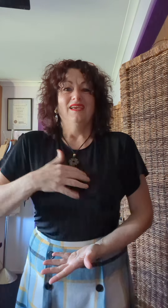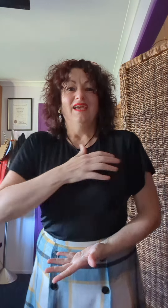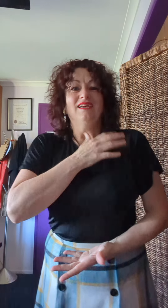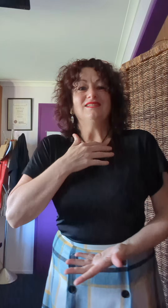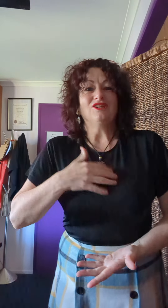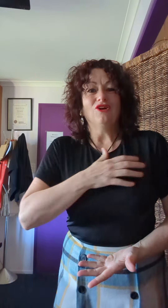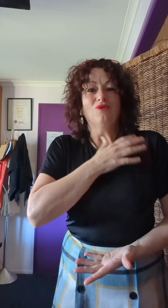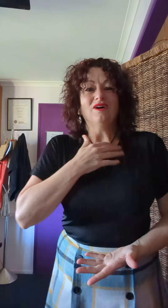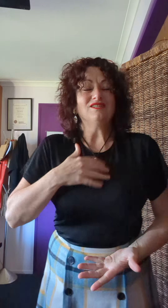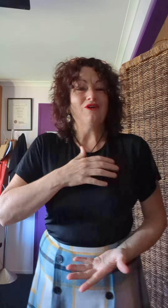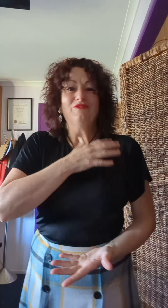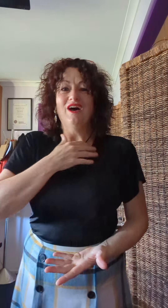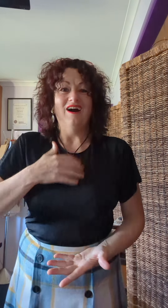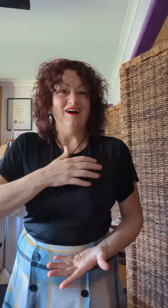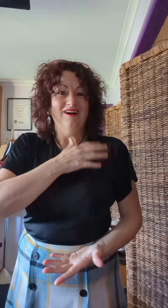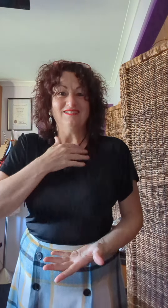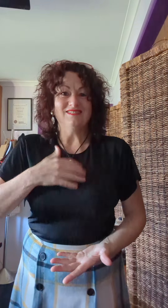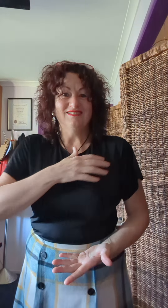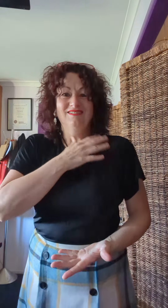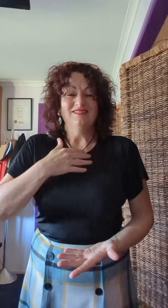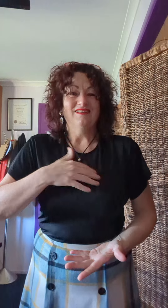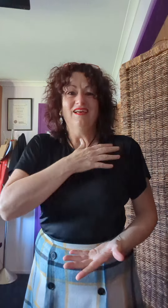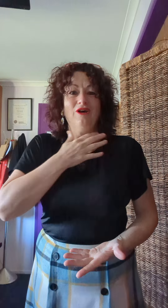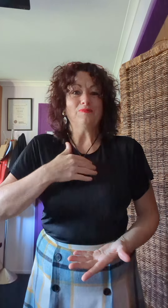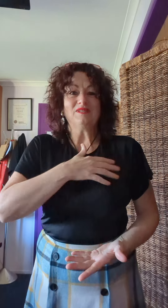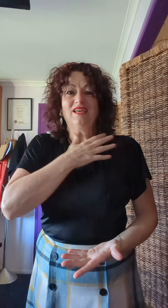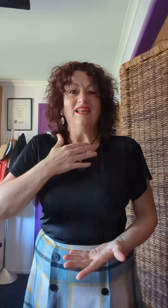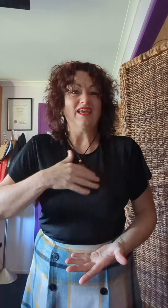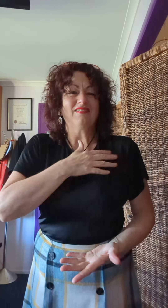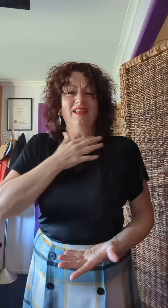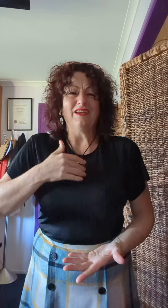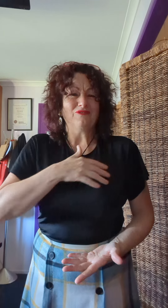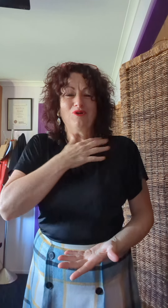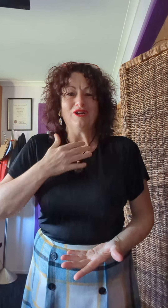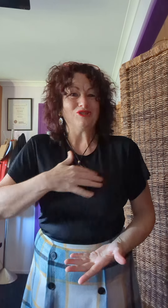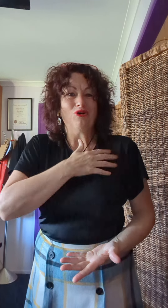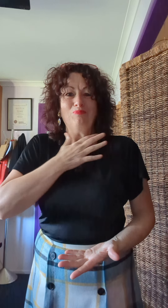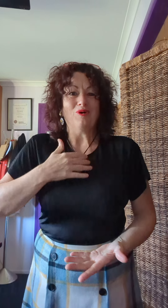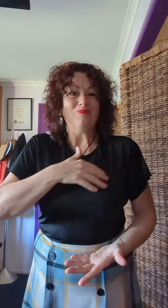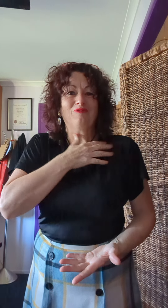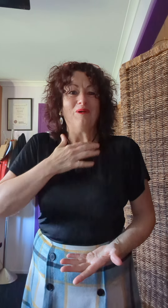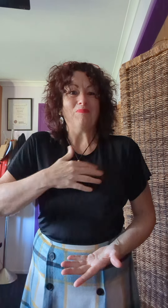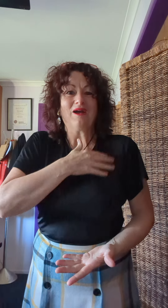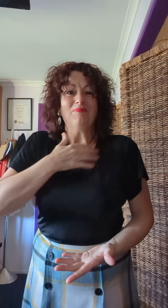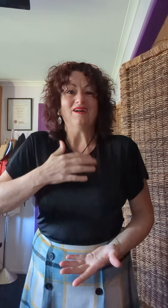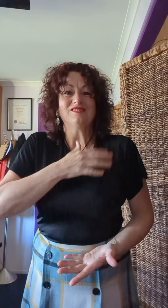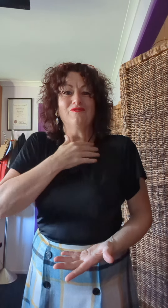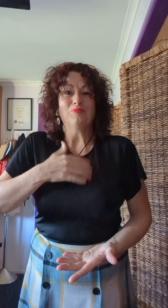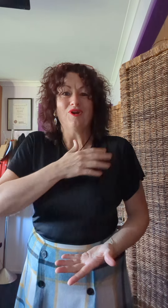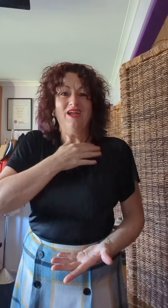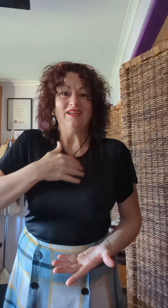Anti-clockwise over the heart. That helps to connect the left, right, top, bottom, front, back parts of the brain.